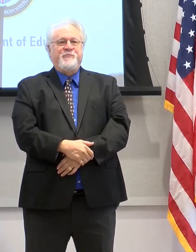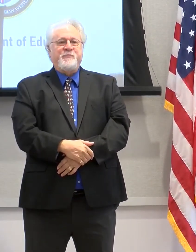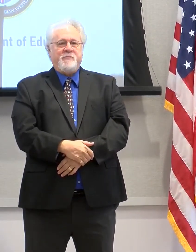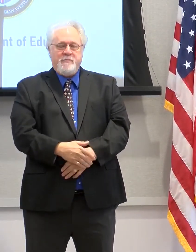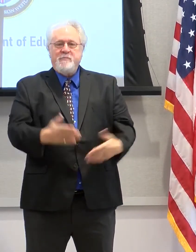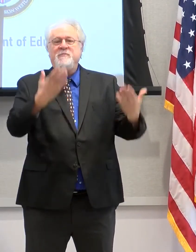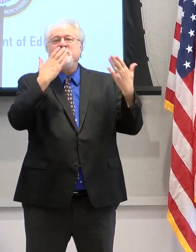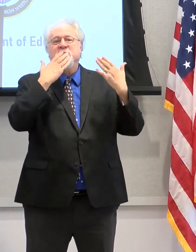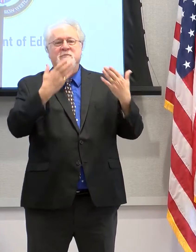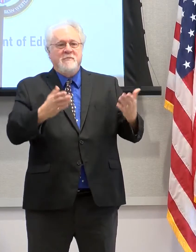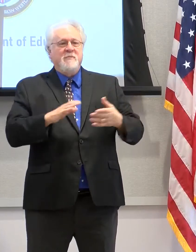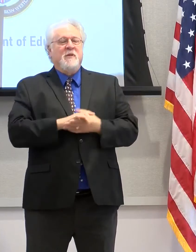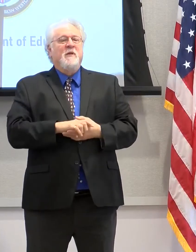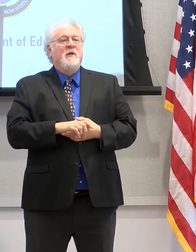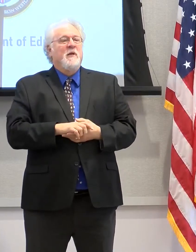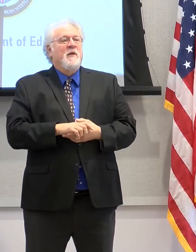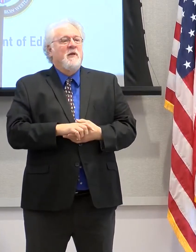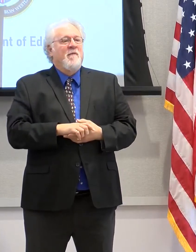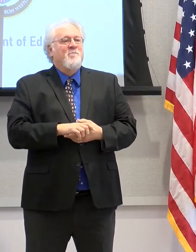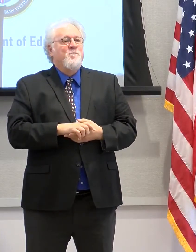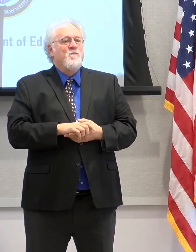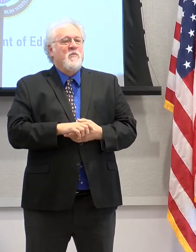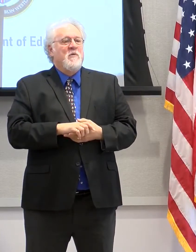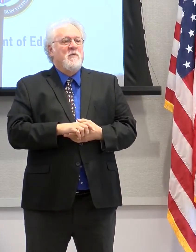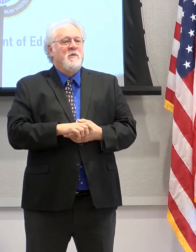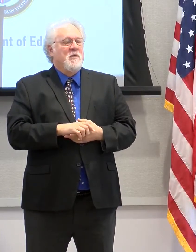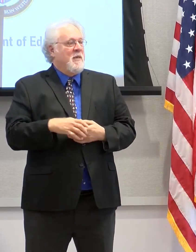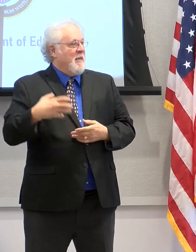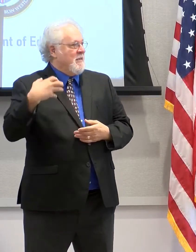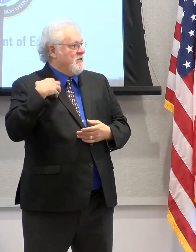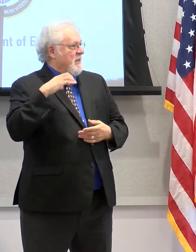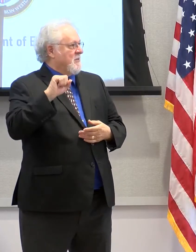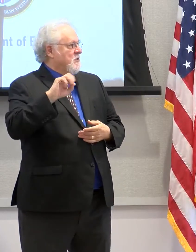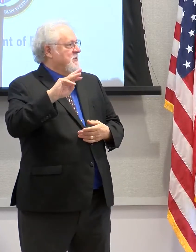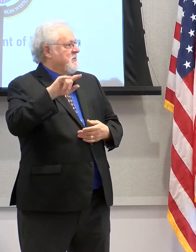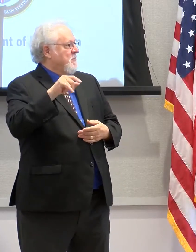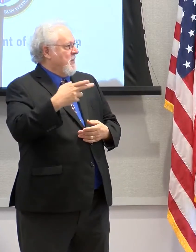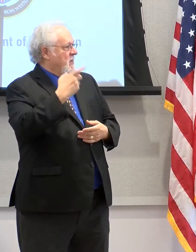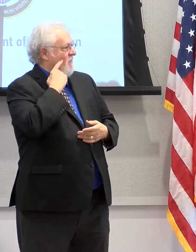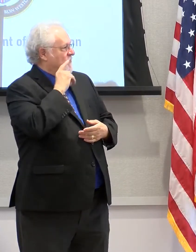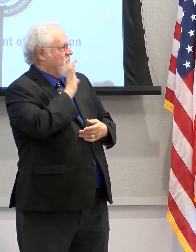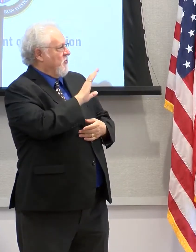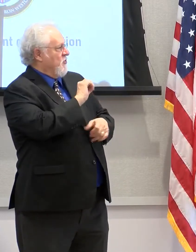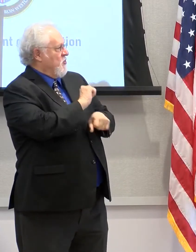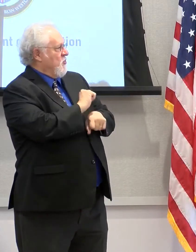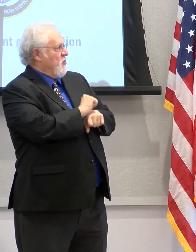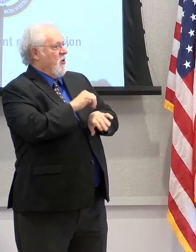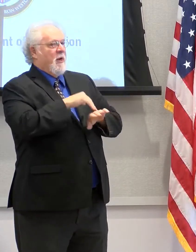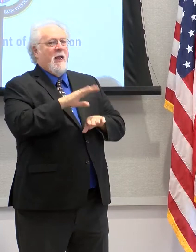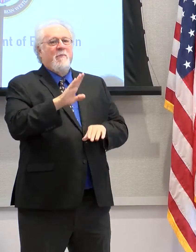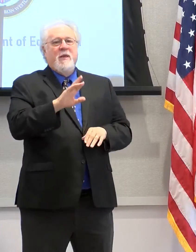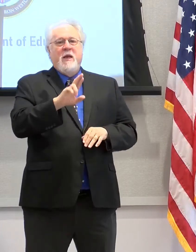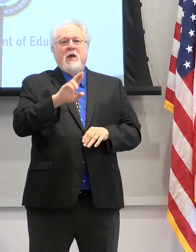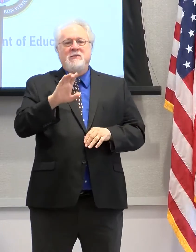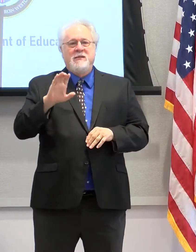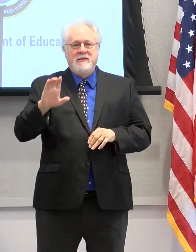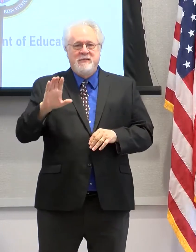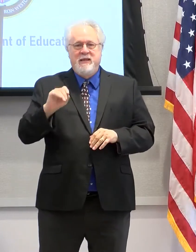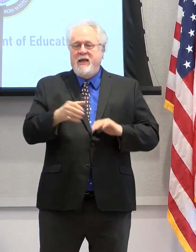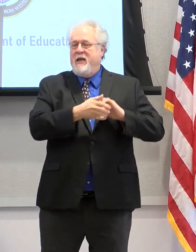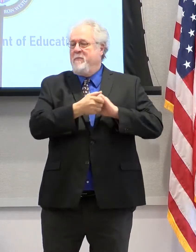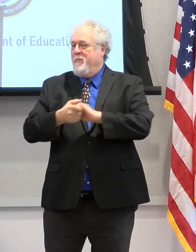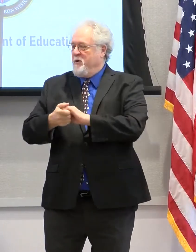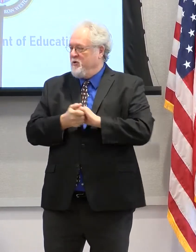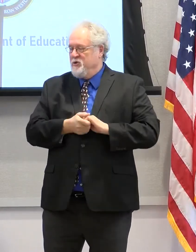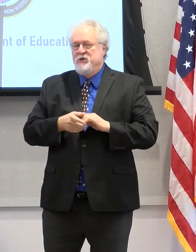Thank you so much, Chancellor Smith, for all that you're doing at BRCC and for this partnership,